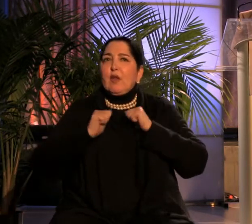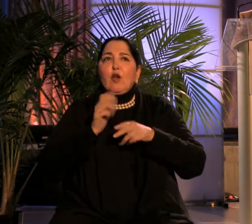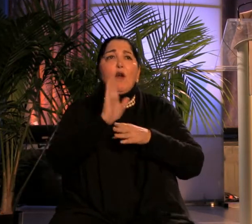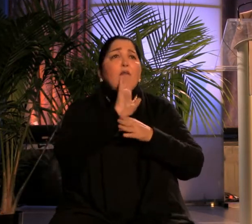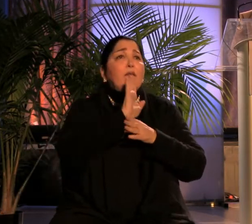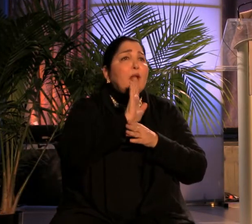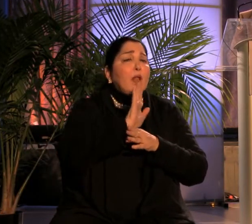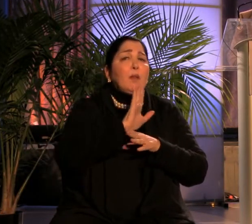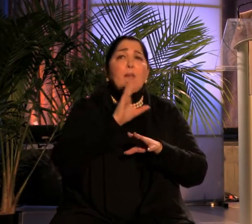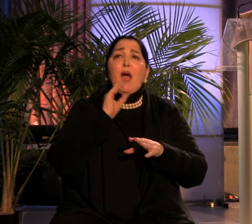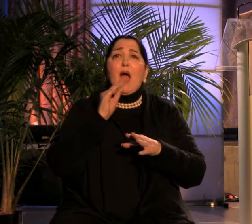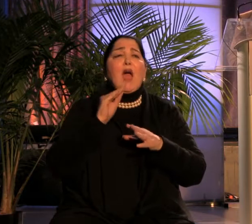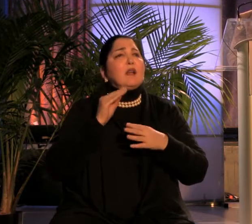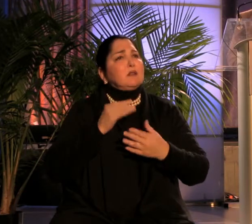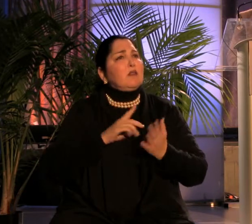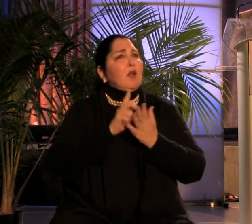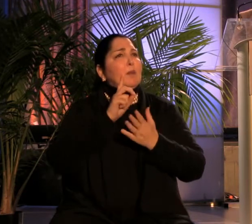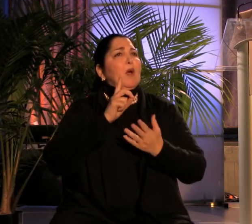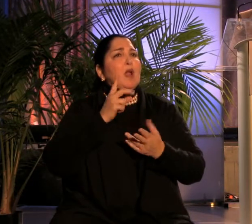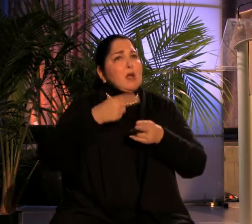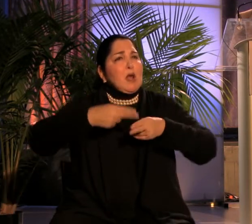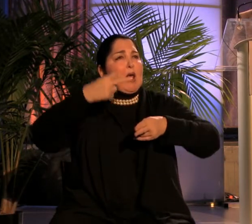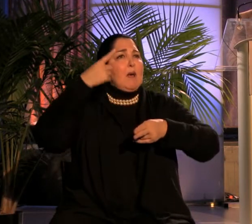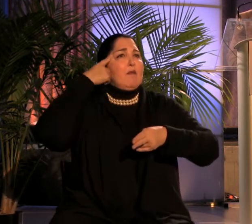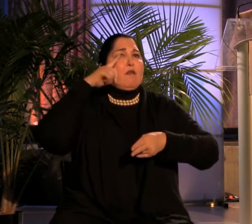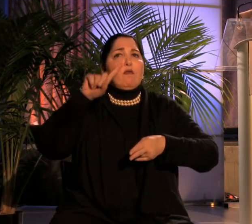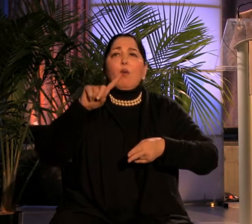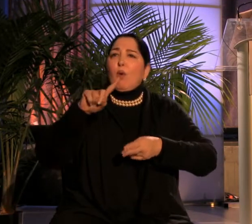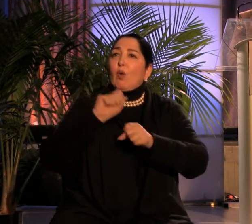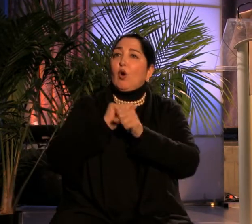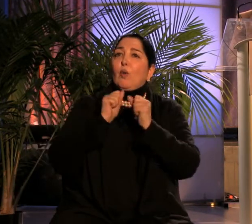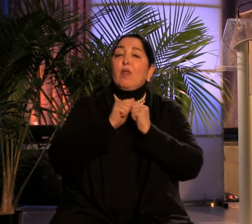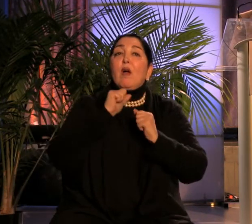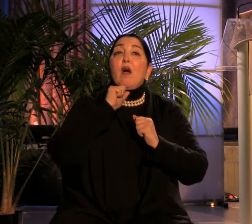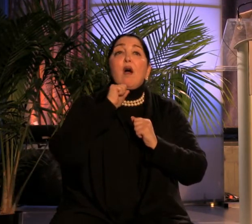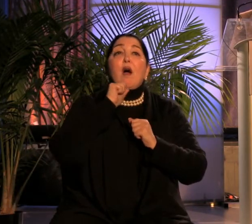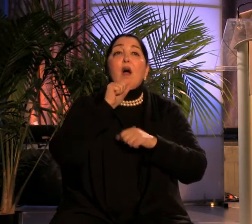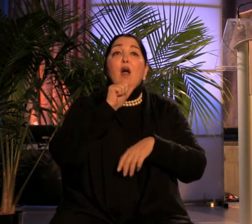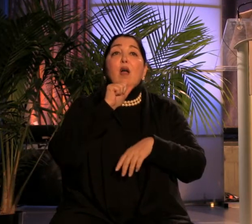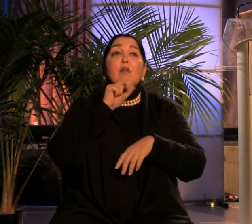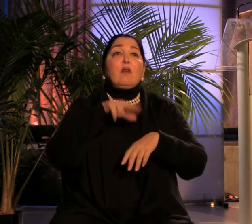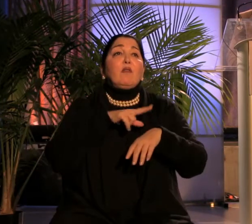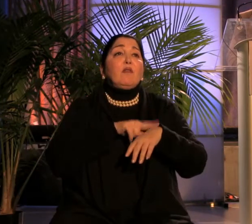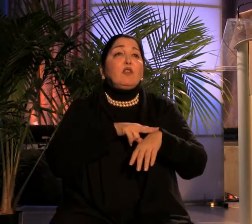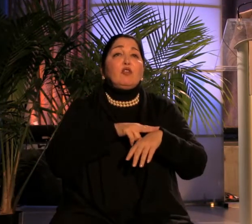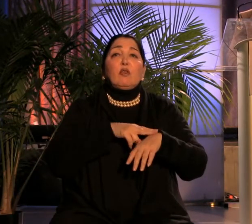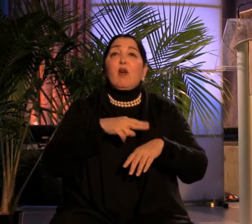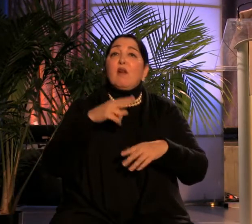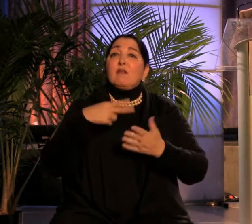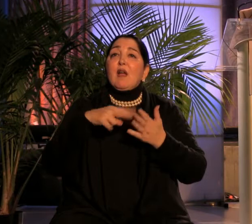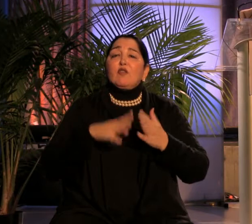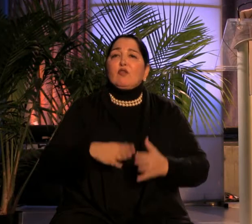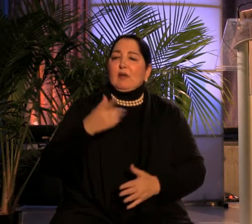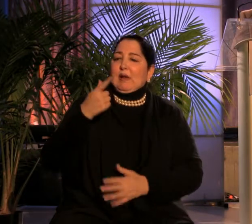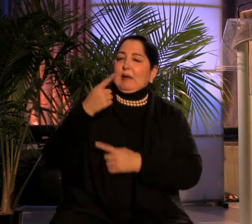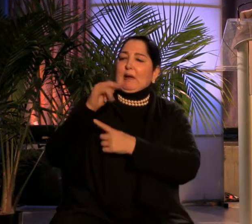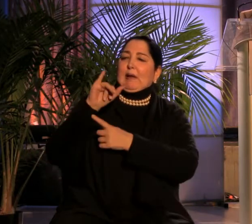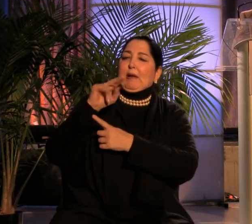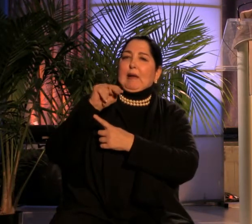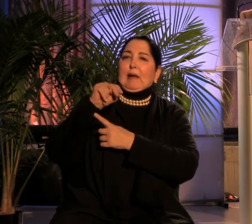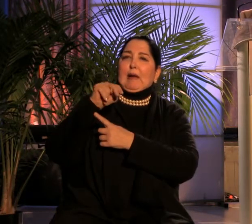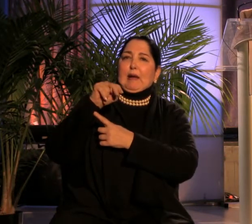sensitivity and approach to working with unconventional dancers. Her GIMP project has toured internationally. Since